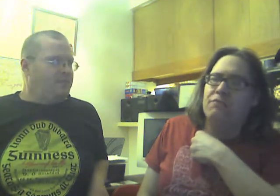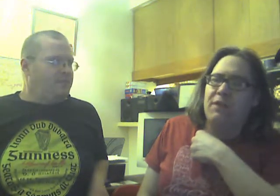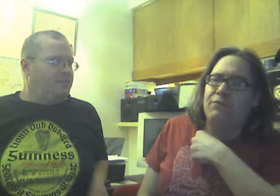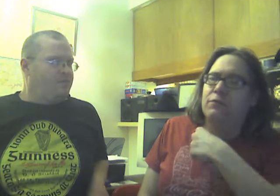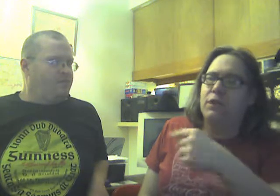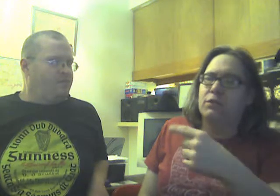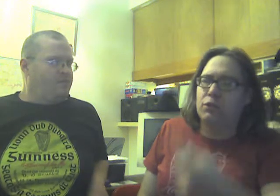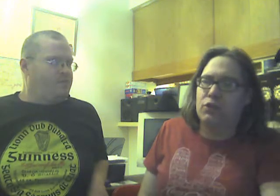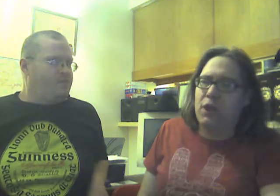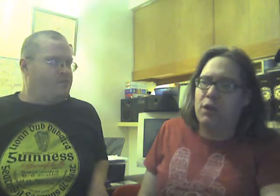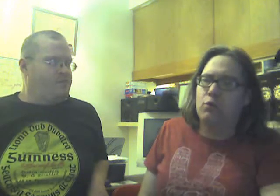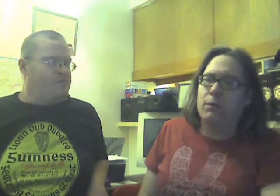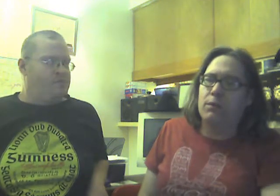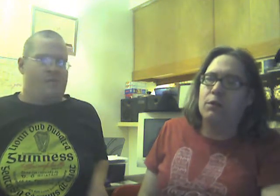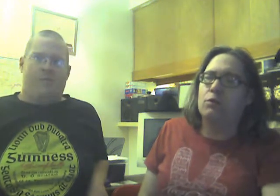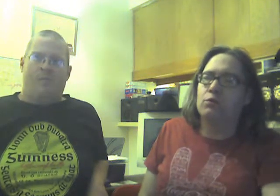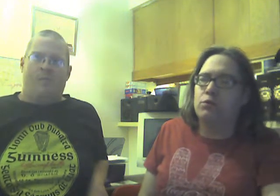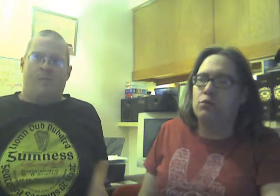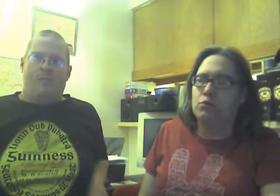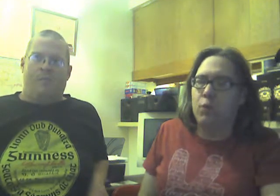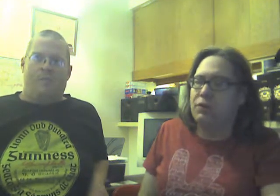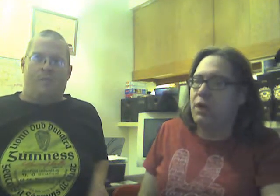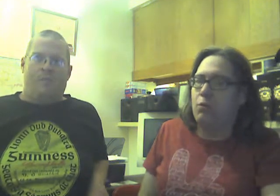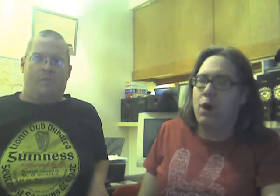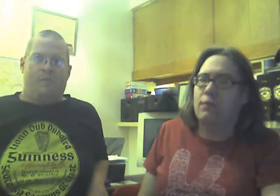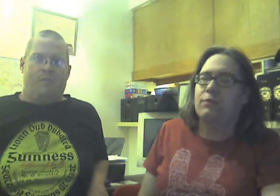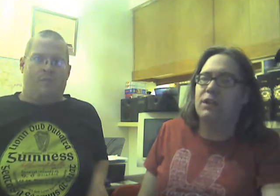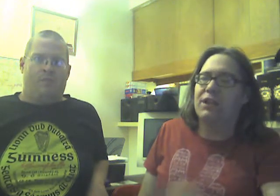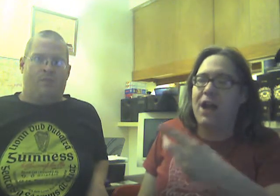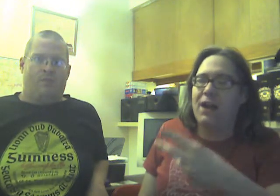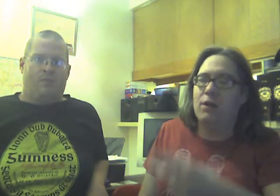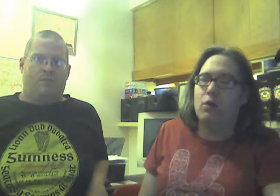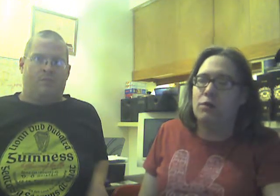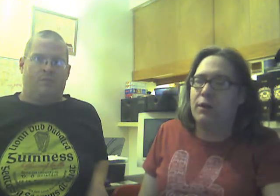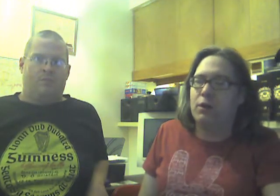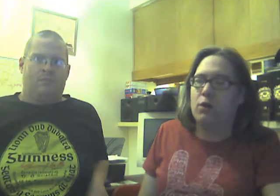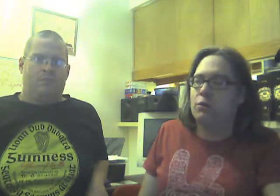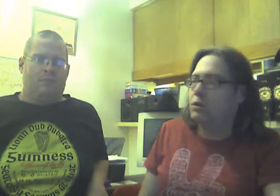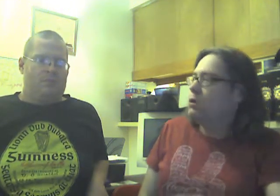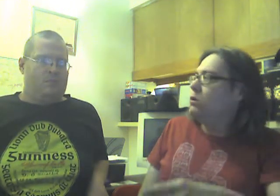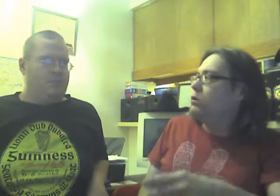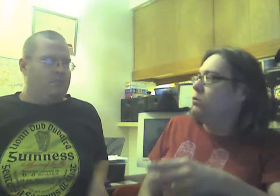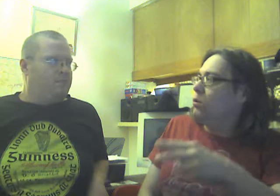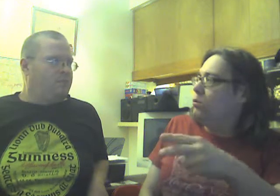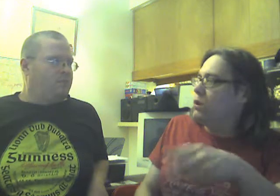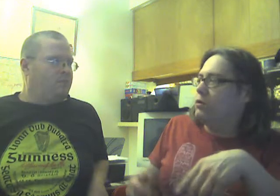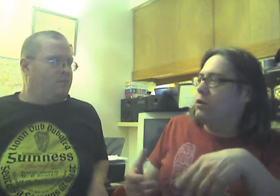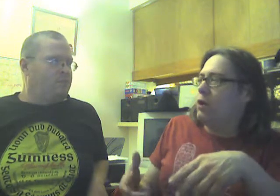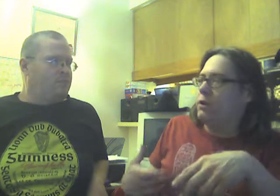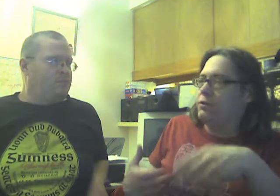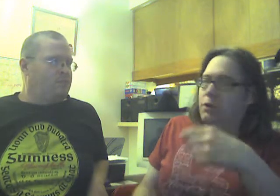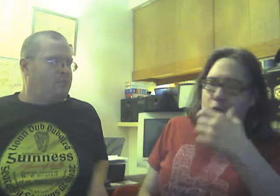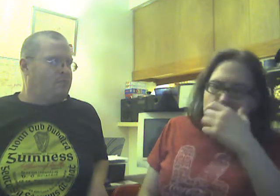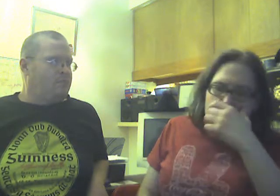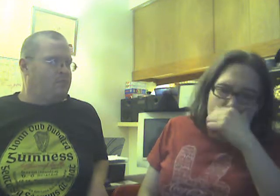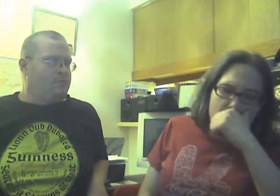different things, like genetic women, who choose what they want for a guy, or their own... Well, what do you call that? Their own...